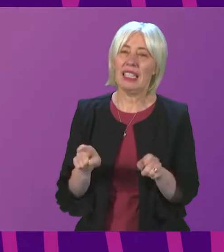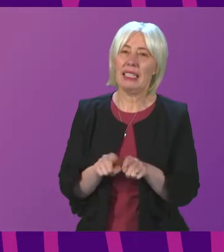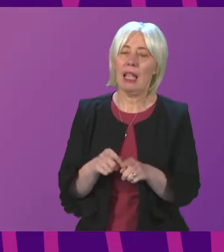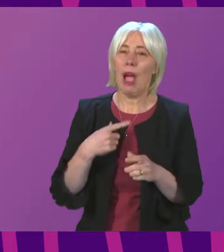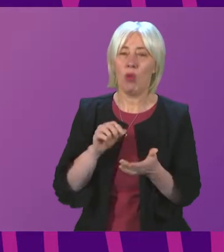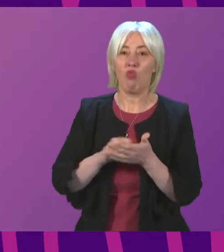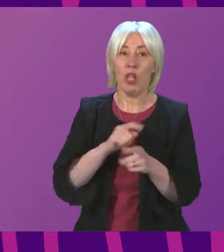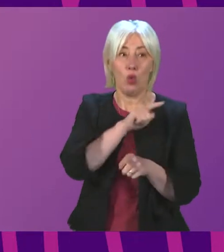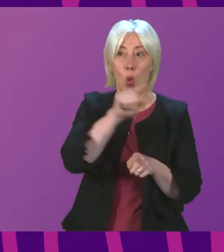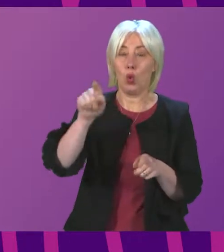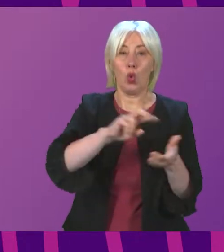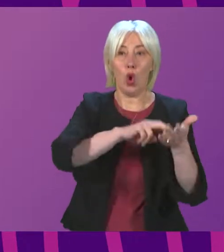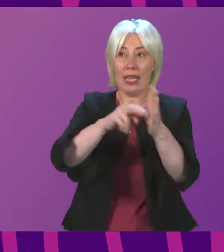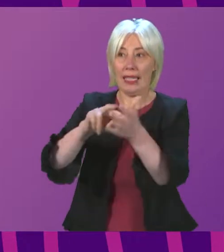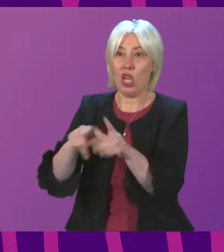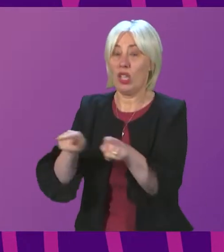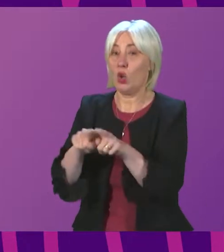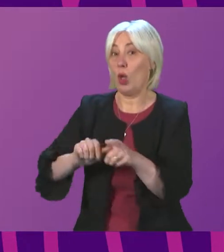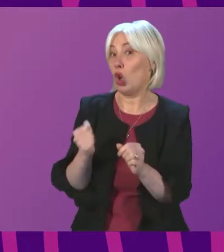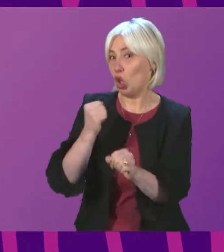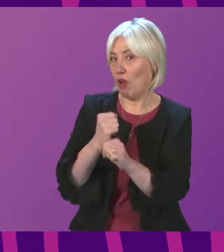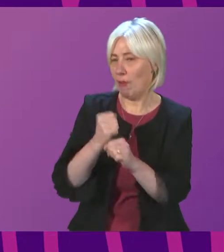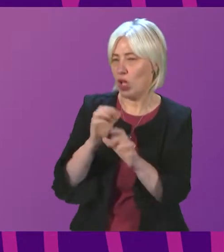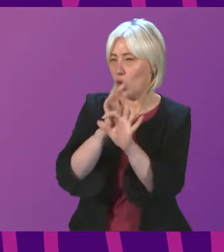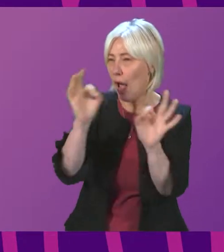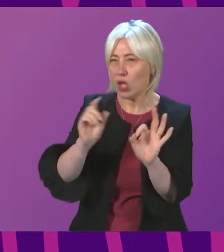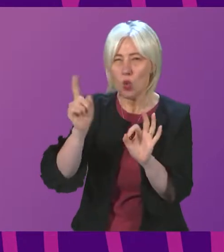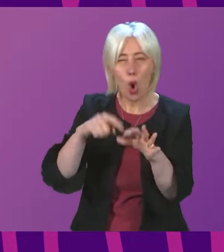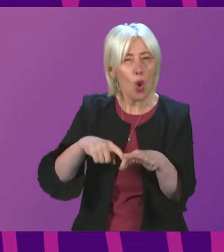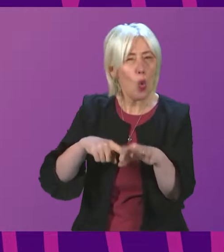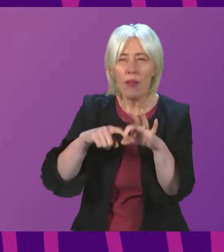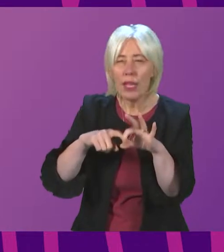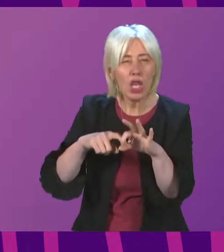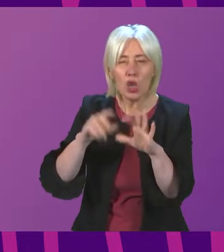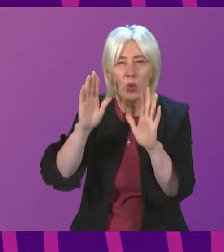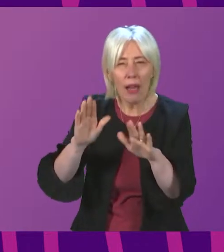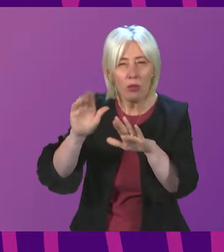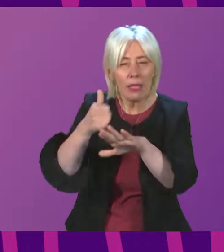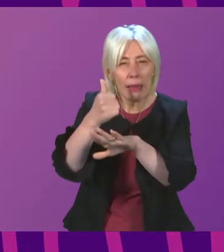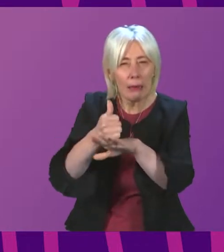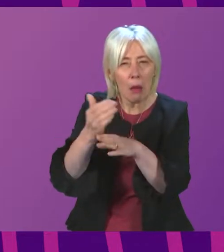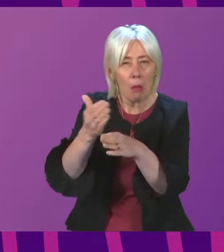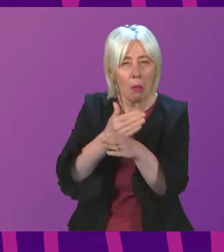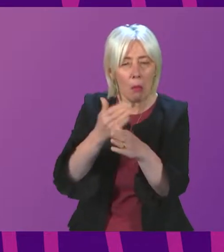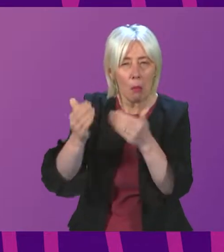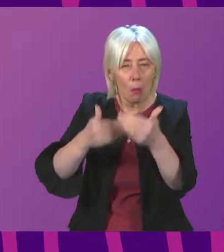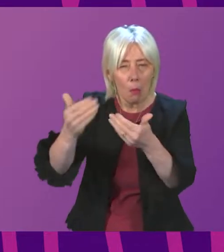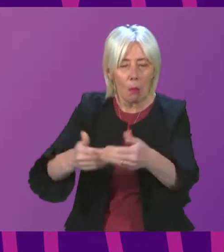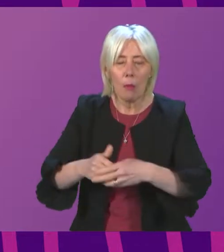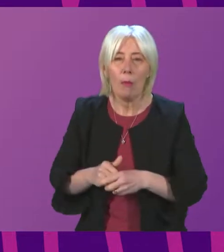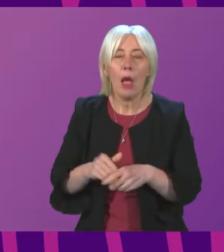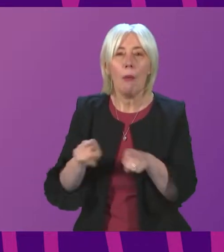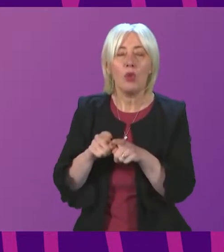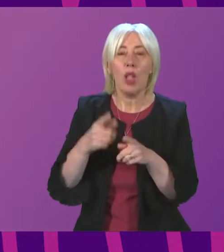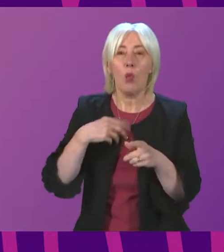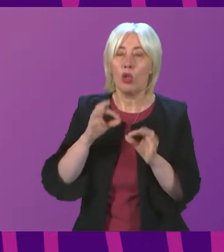those organizations and the scottish government um just to ascertain what qualifications must be in place um but i i actually would